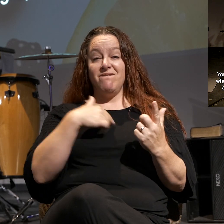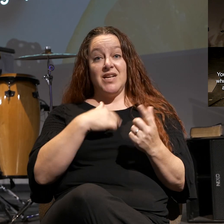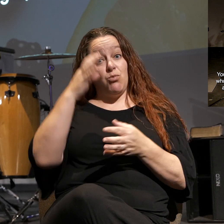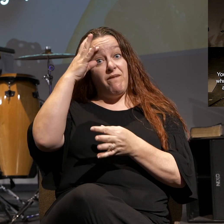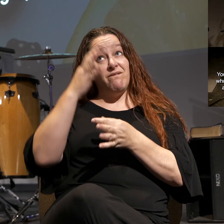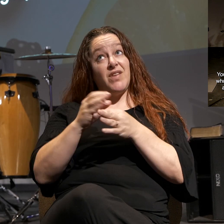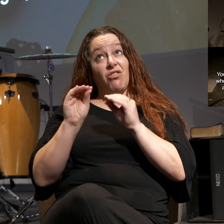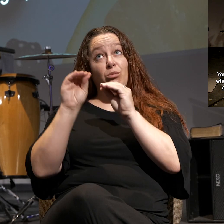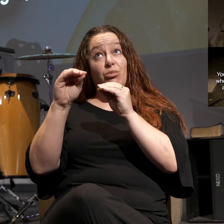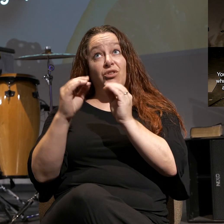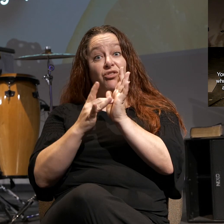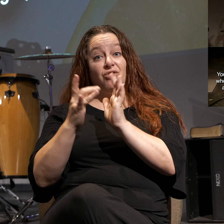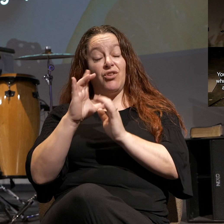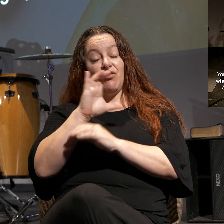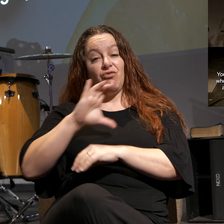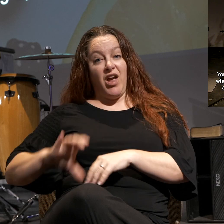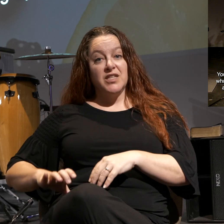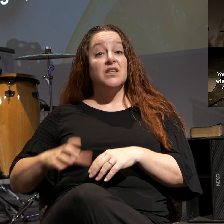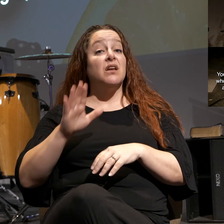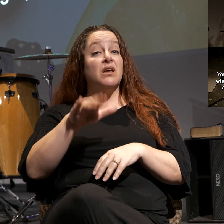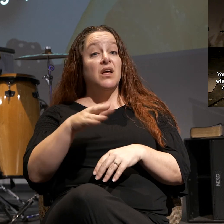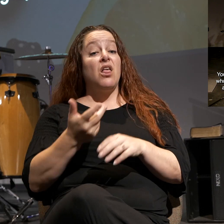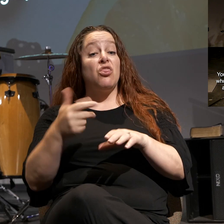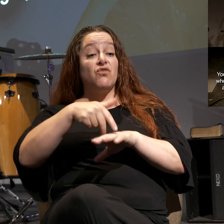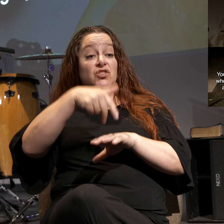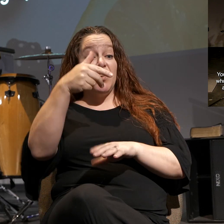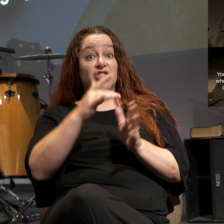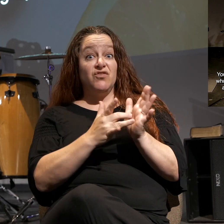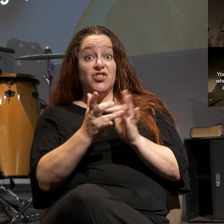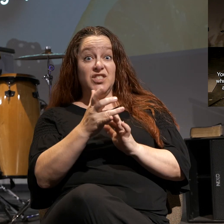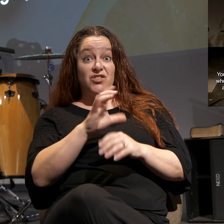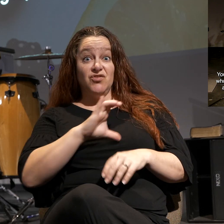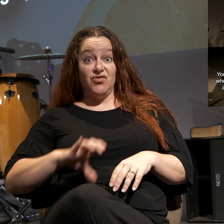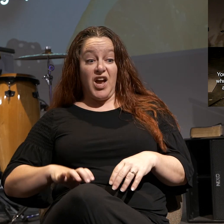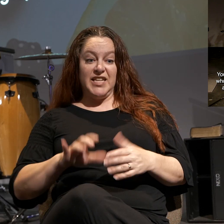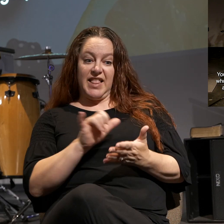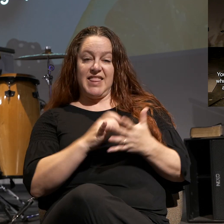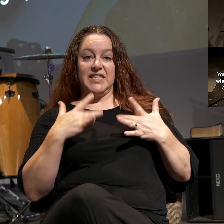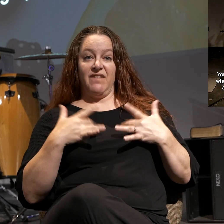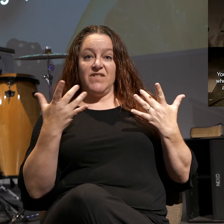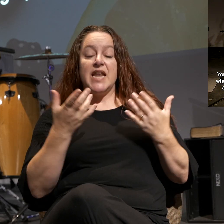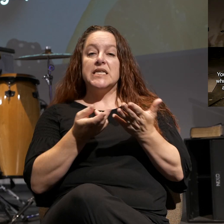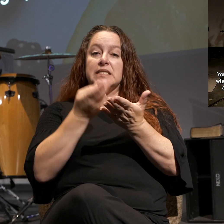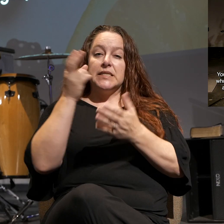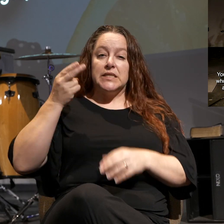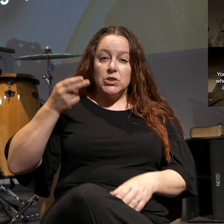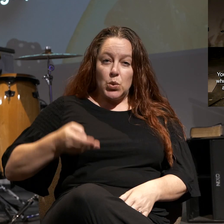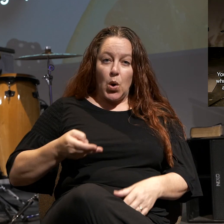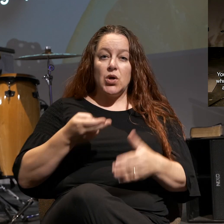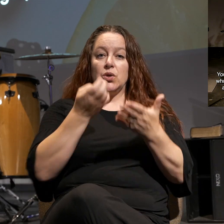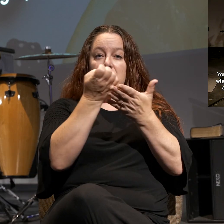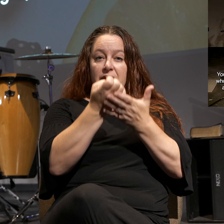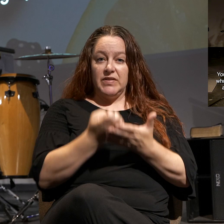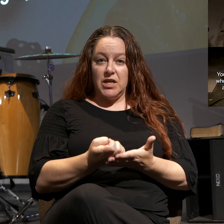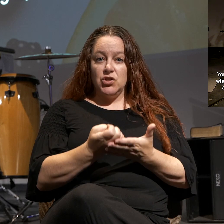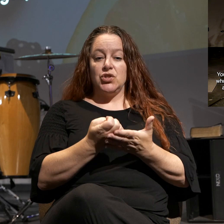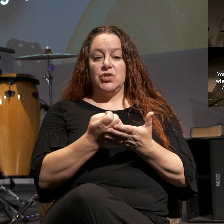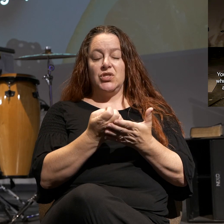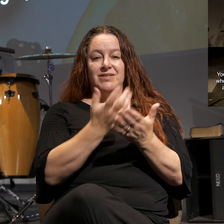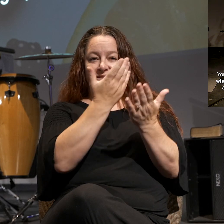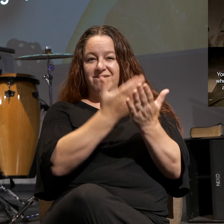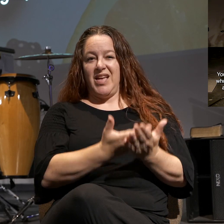our faith in Christ. By the way, the resurrection of Christ Jesus is an event that is historical, evidential,